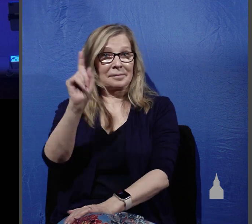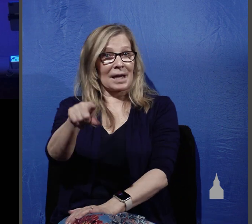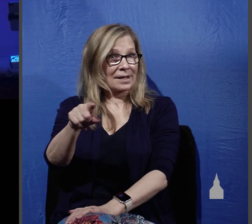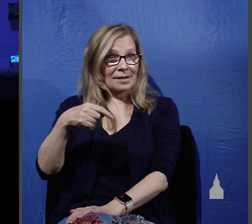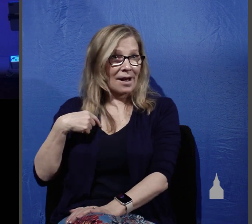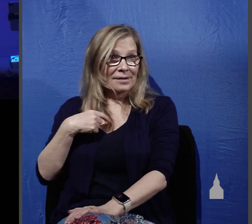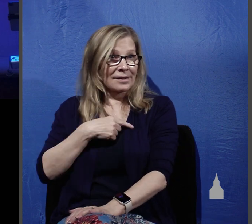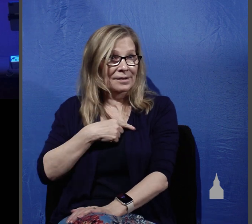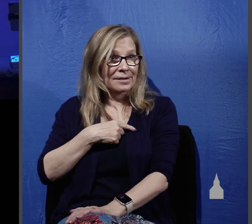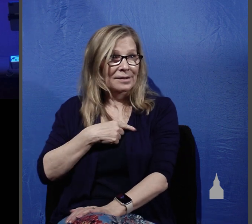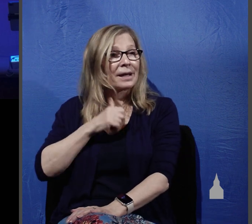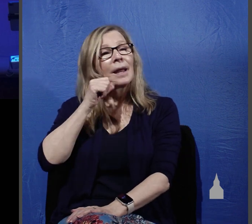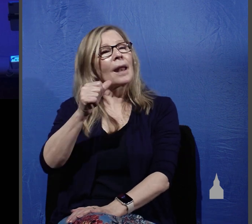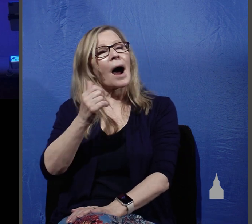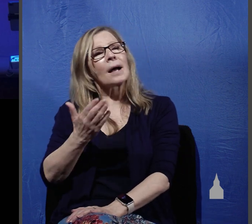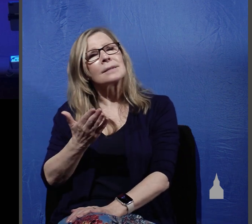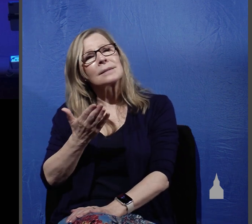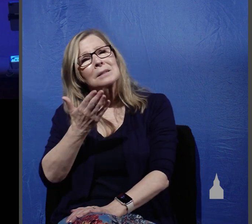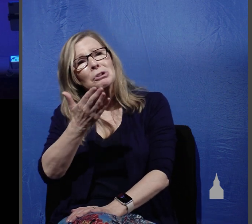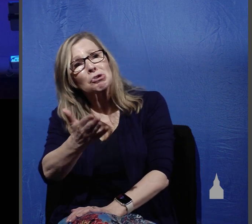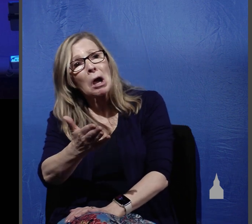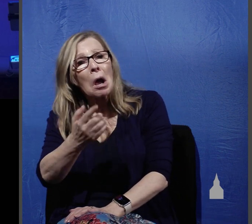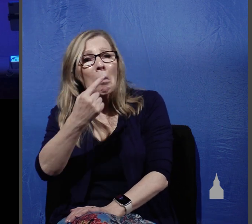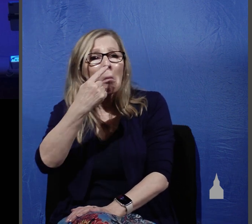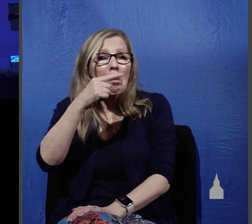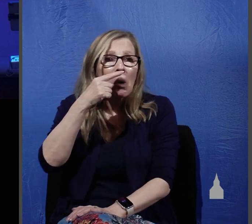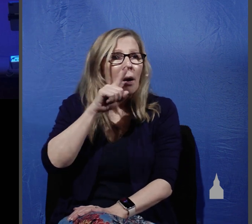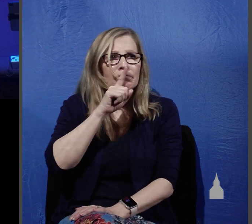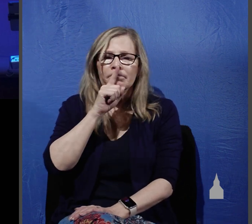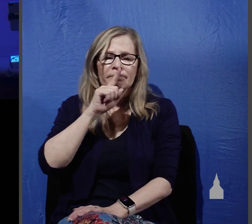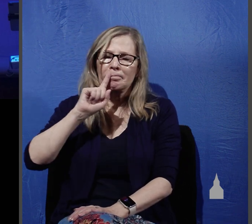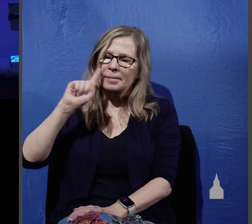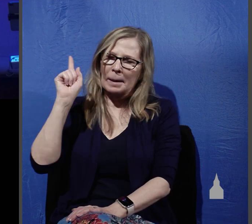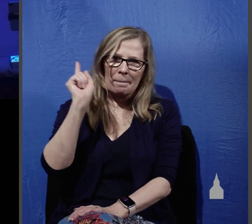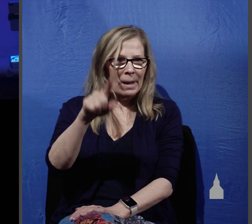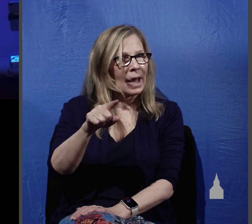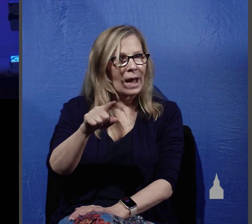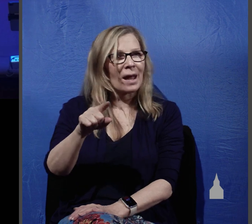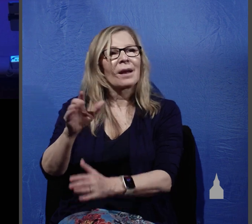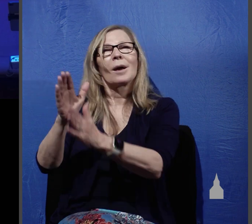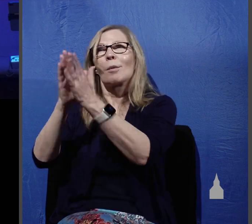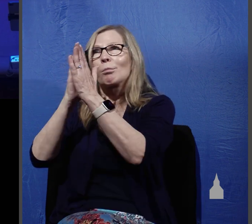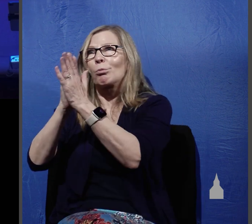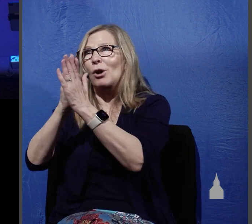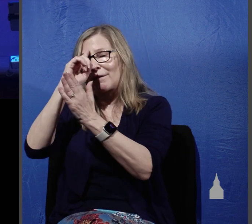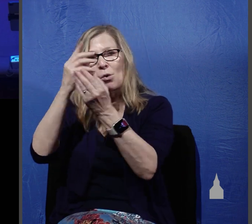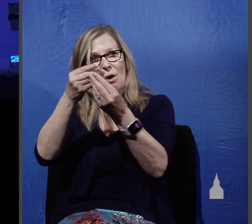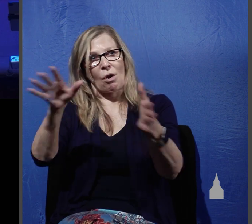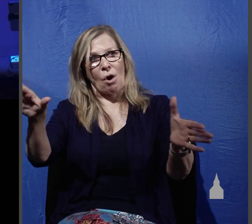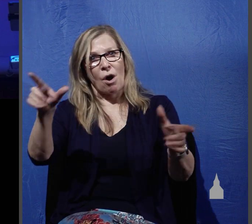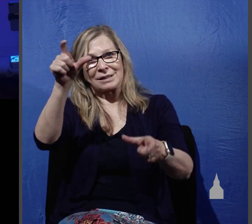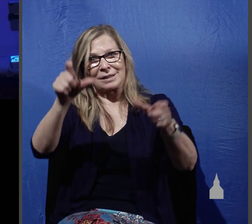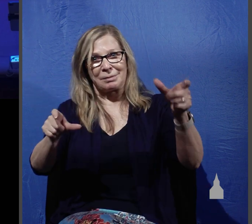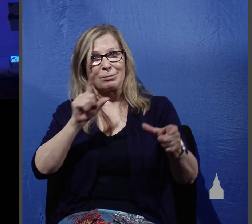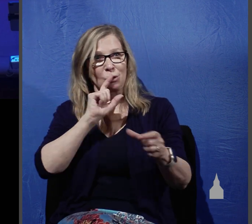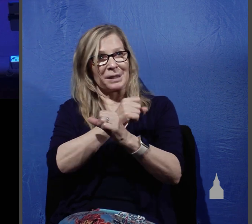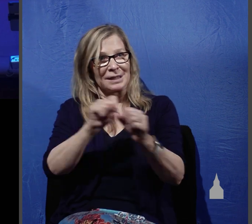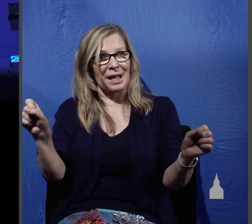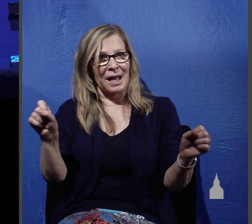commands not a suggestion commands us every one of us not only to pray for lost people to be saved and I hope you do that but also